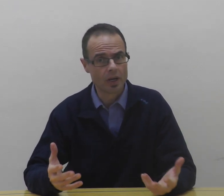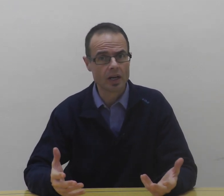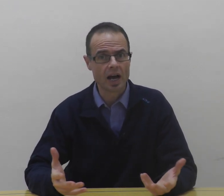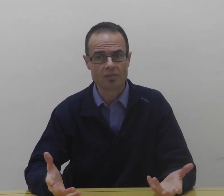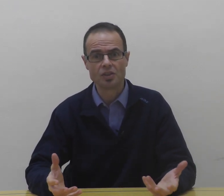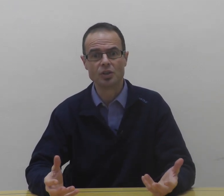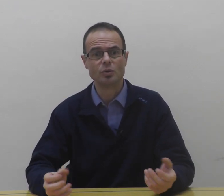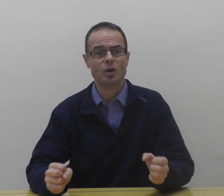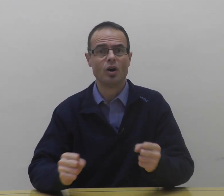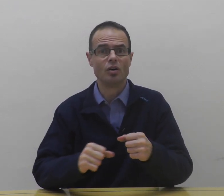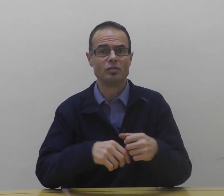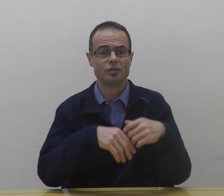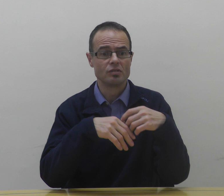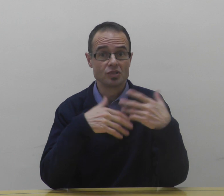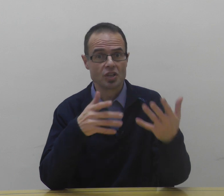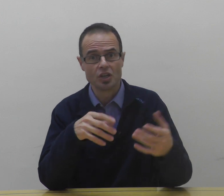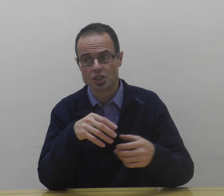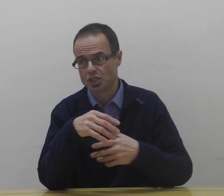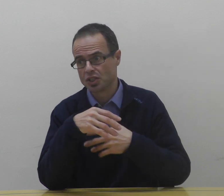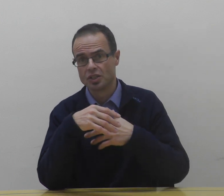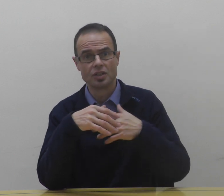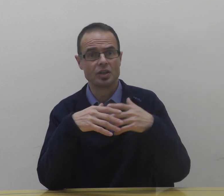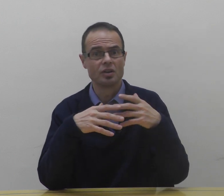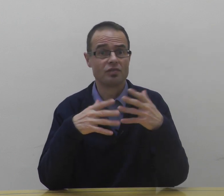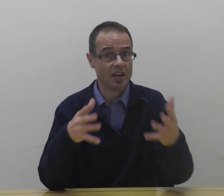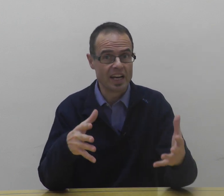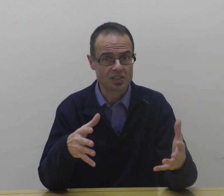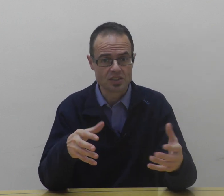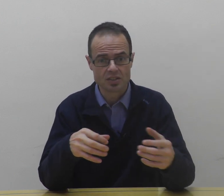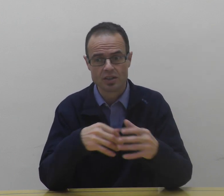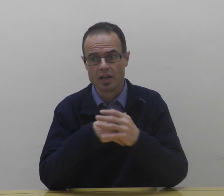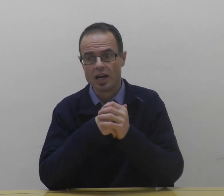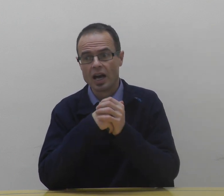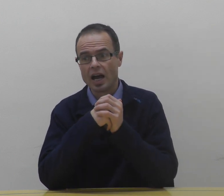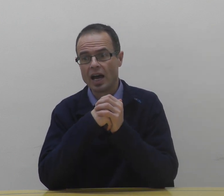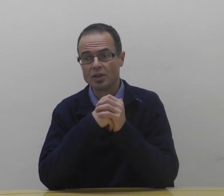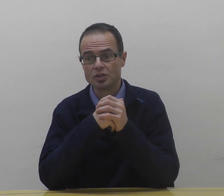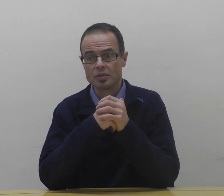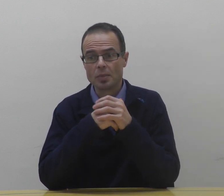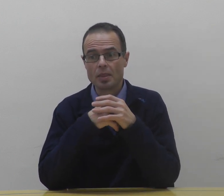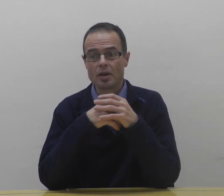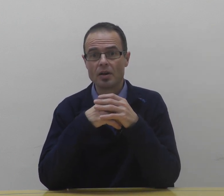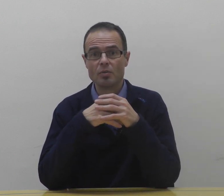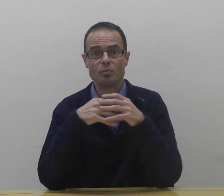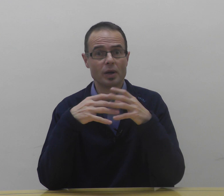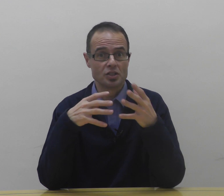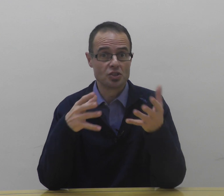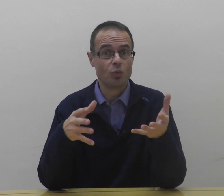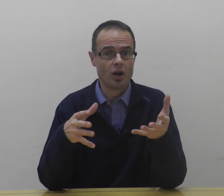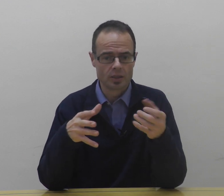avenue of research, finance, and places to work.